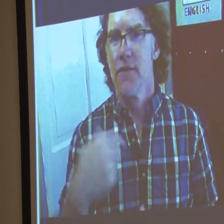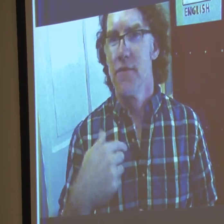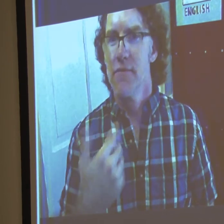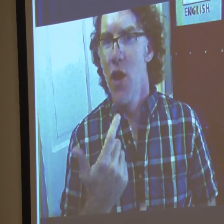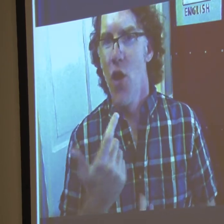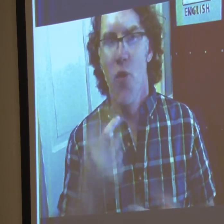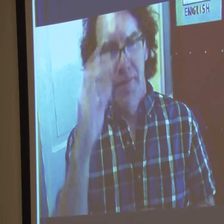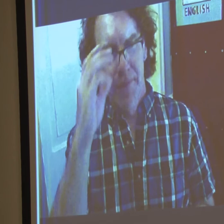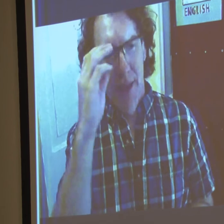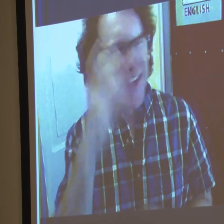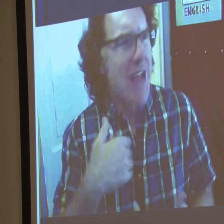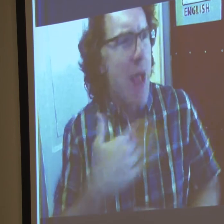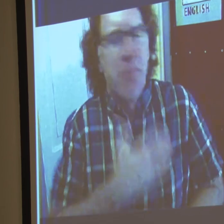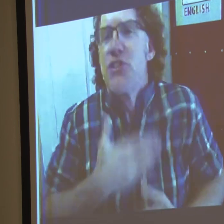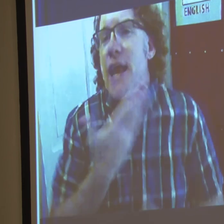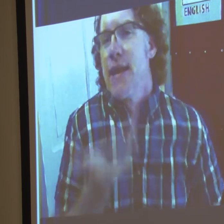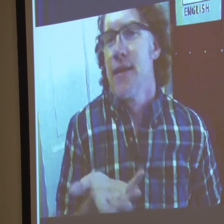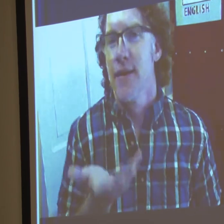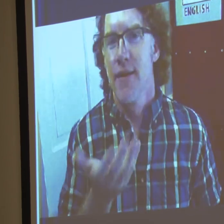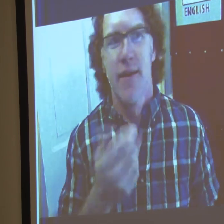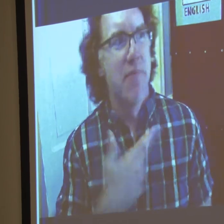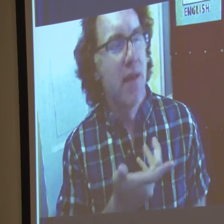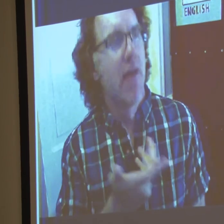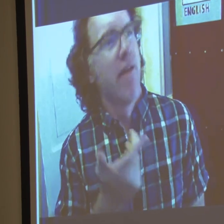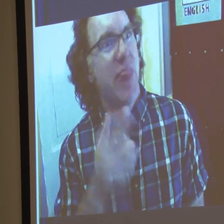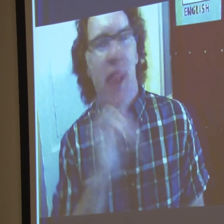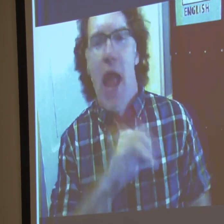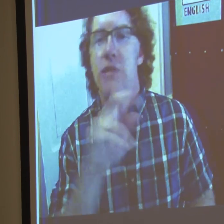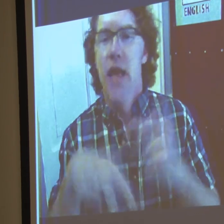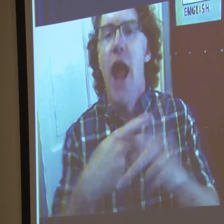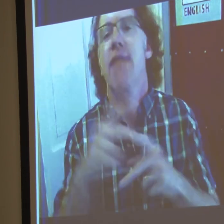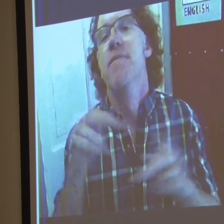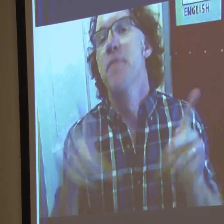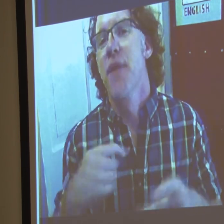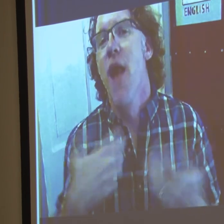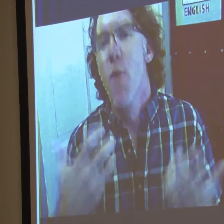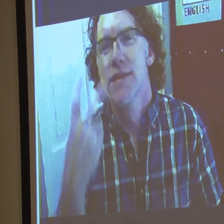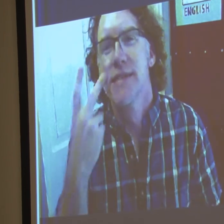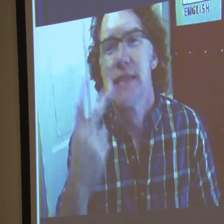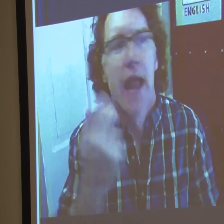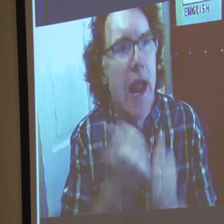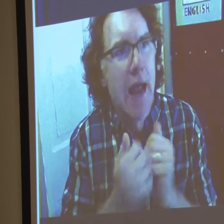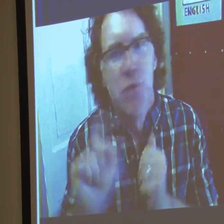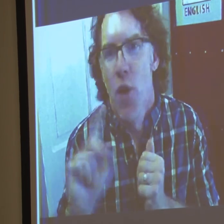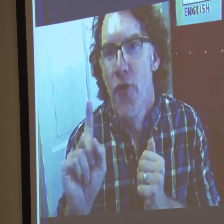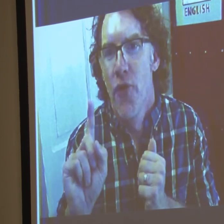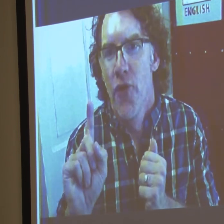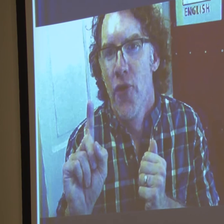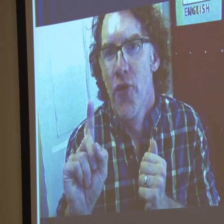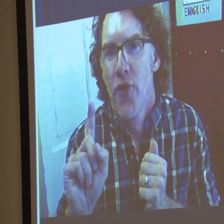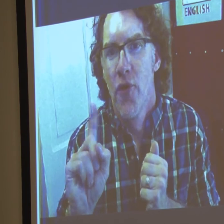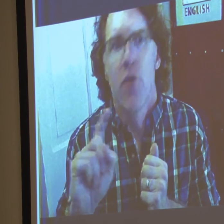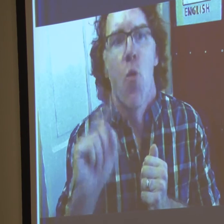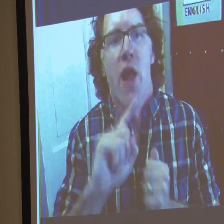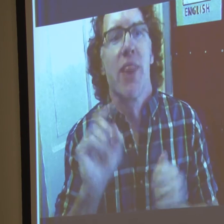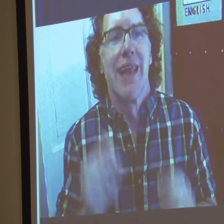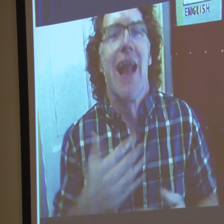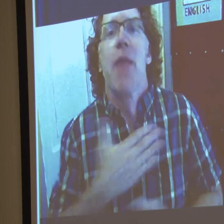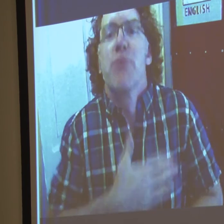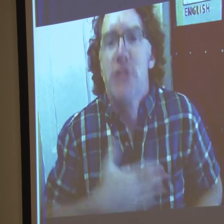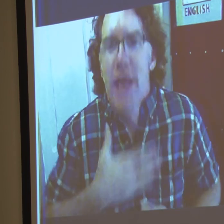loves sign language. loves learning sign language. And so based on, you know, our